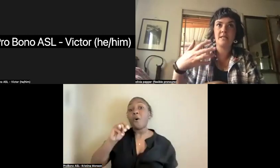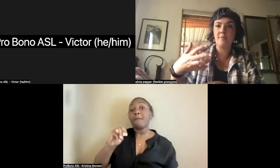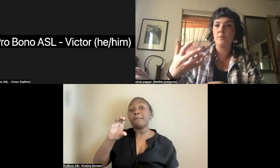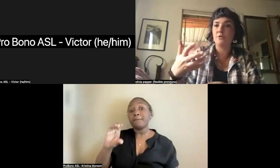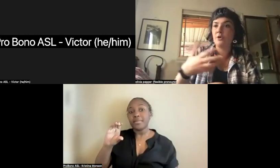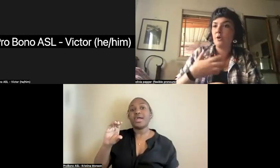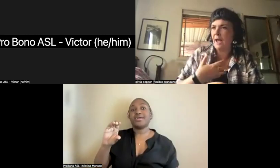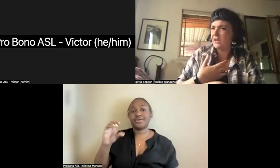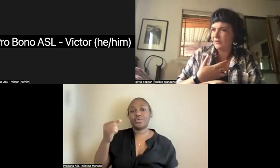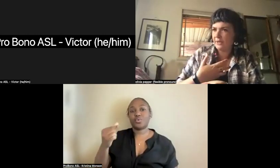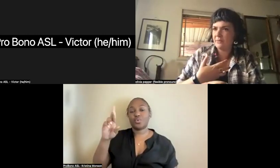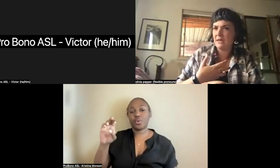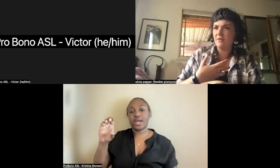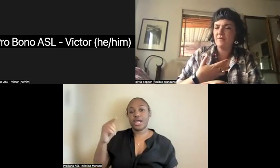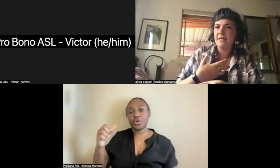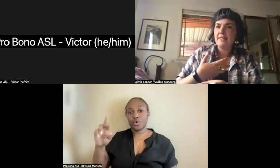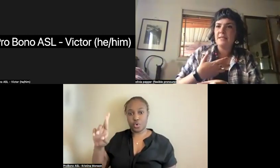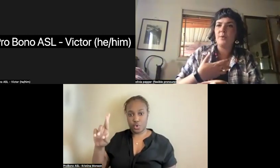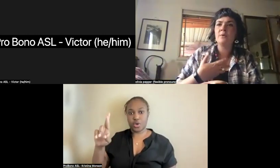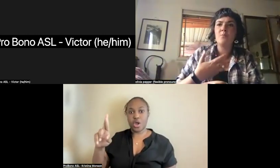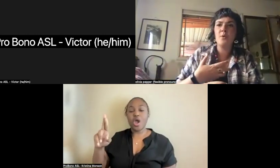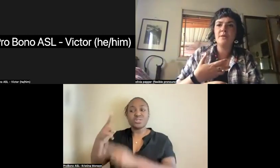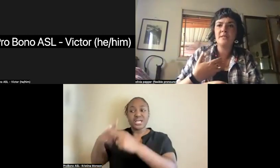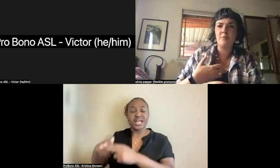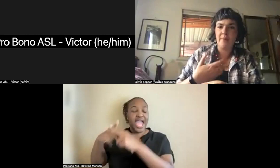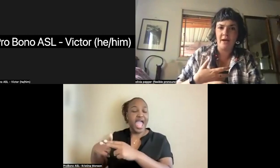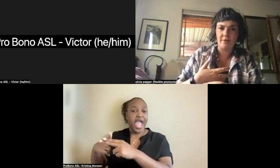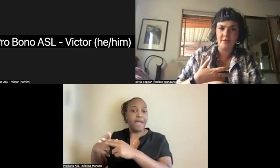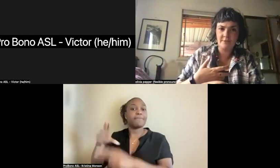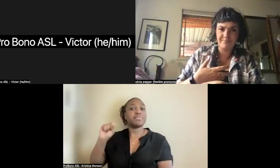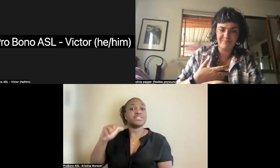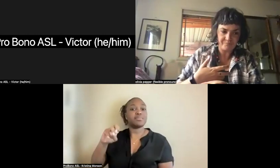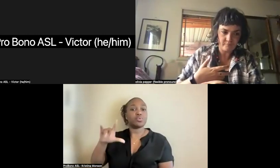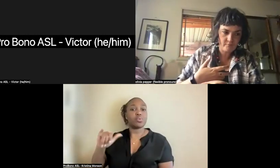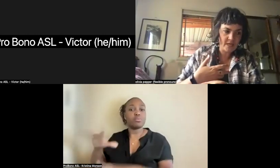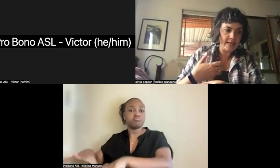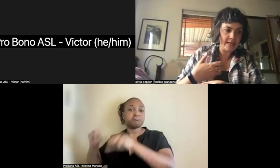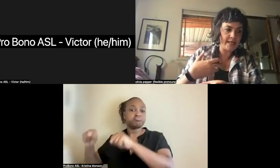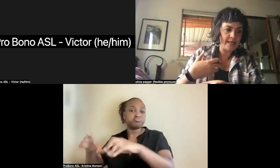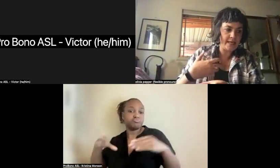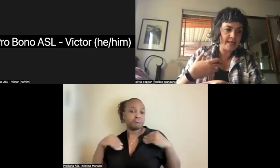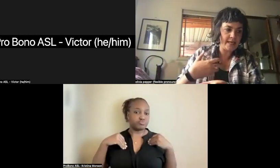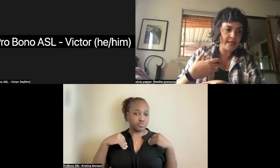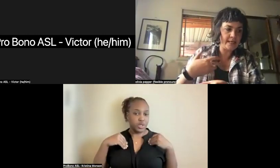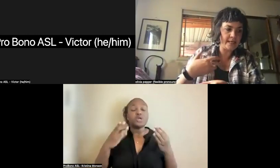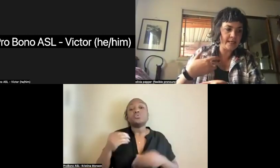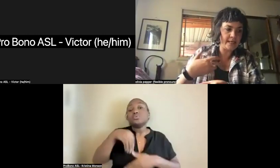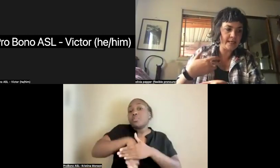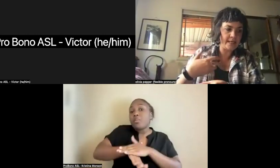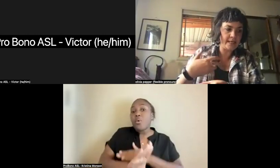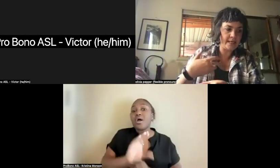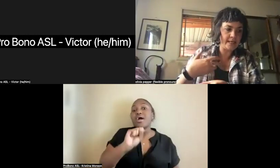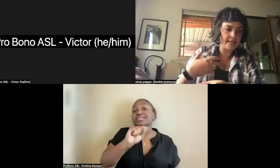Samuel took back for himself. So he was born Samuel Mathers to